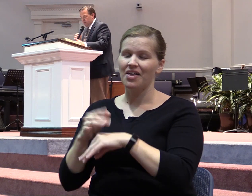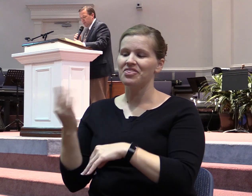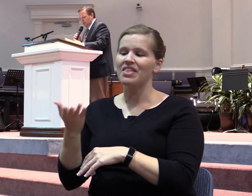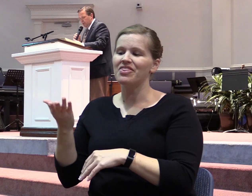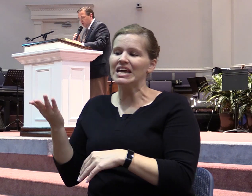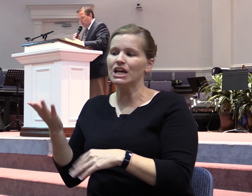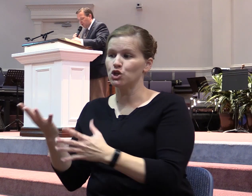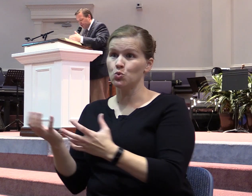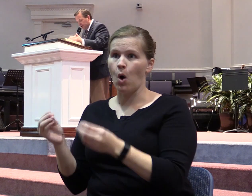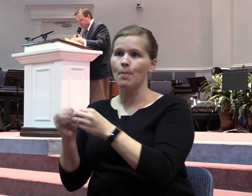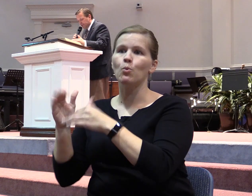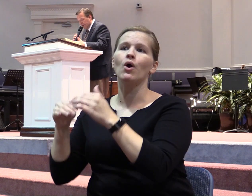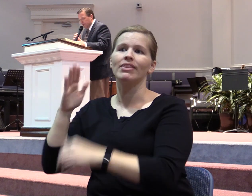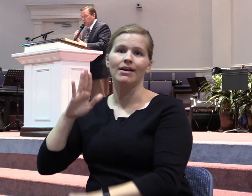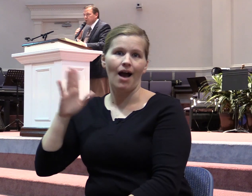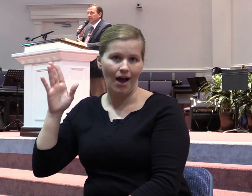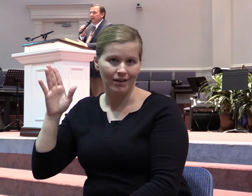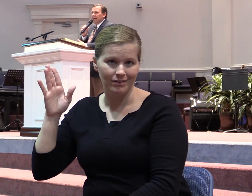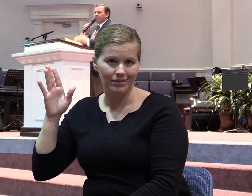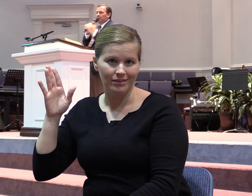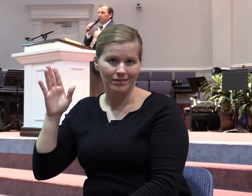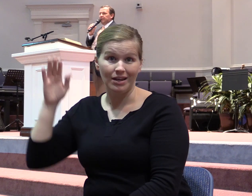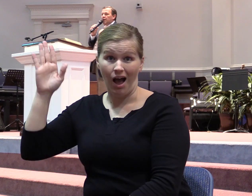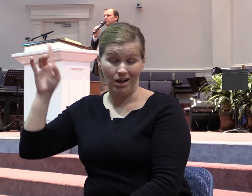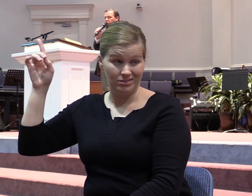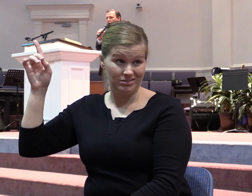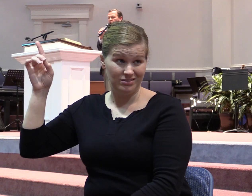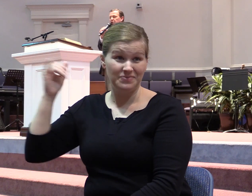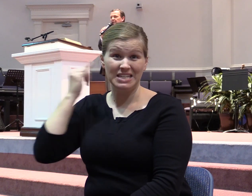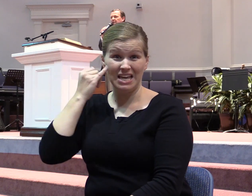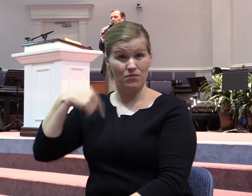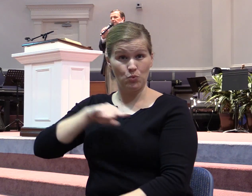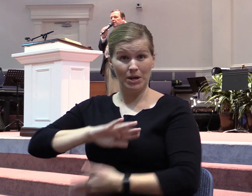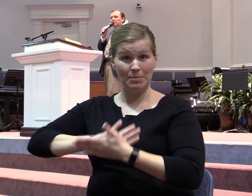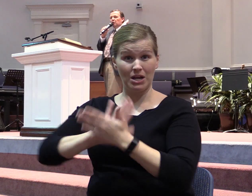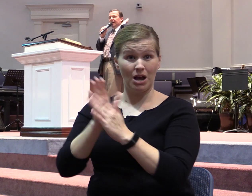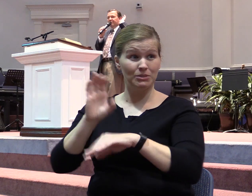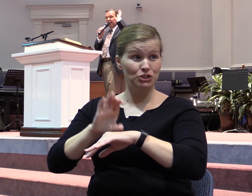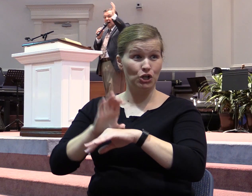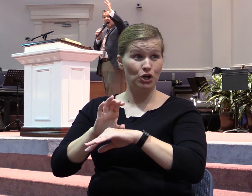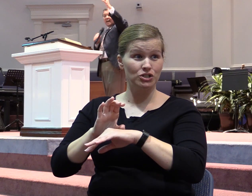So if we flip the tables and if we would become a church that would become greedy for God